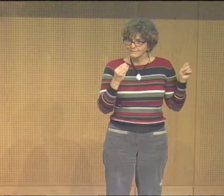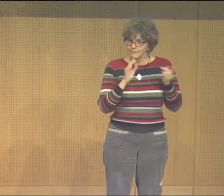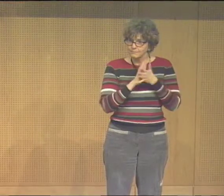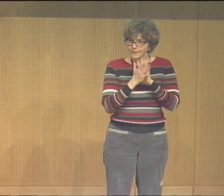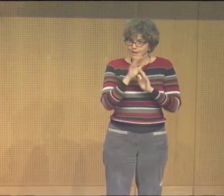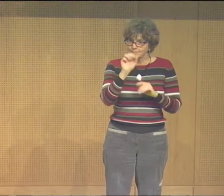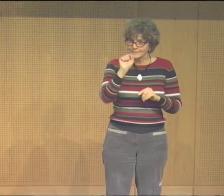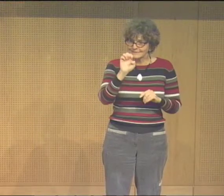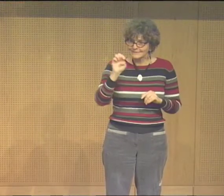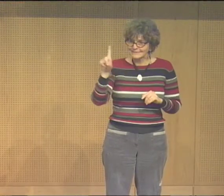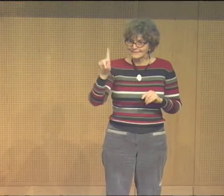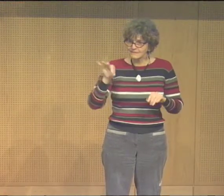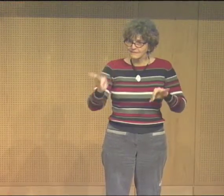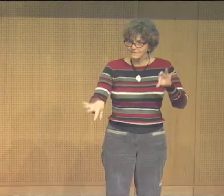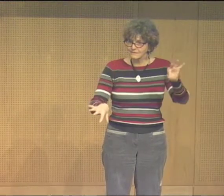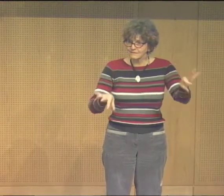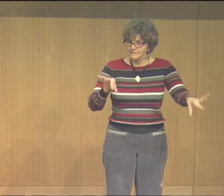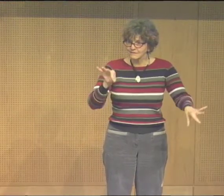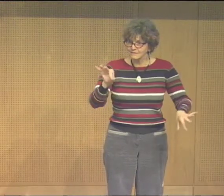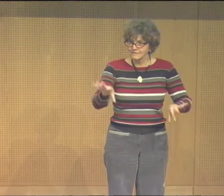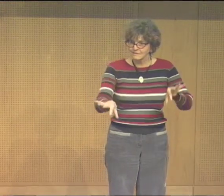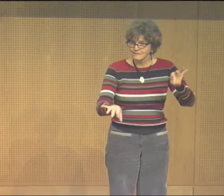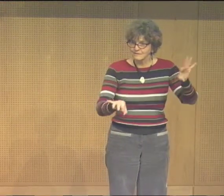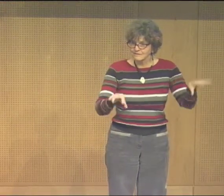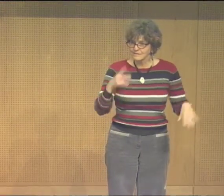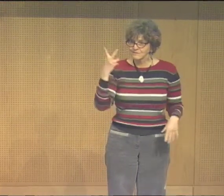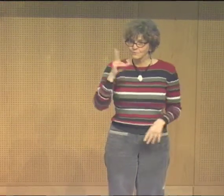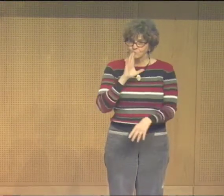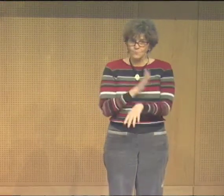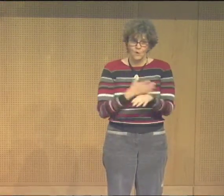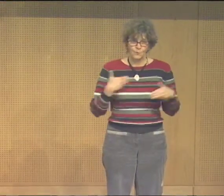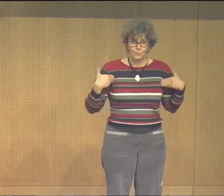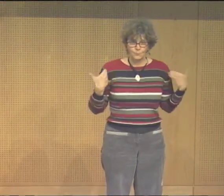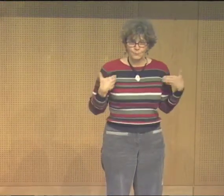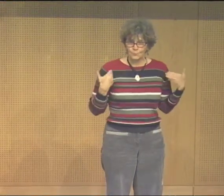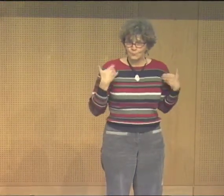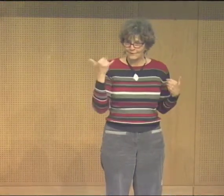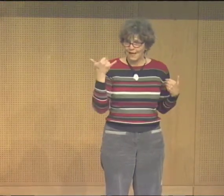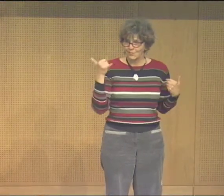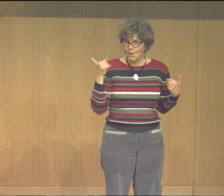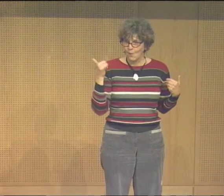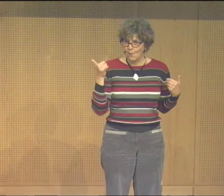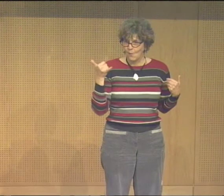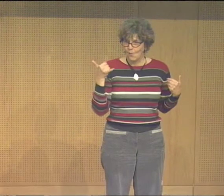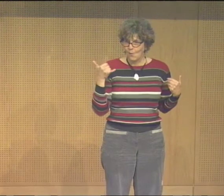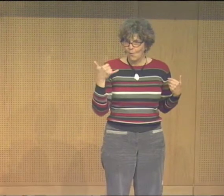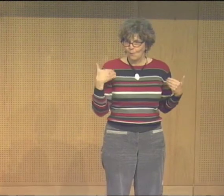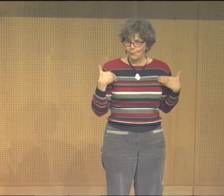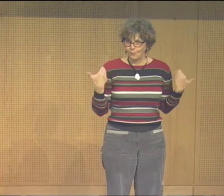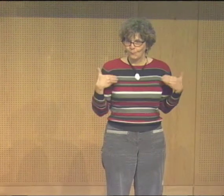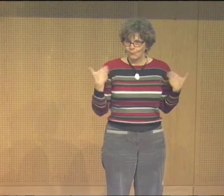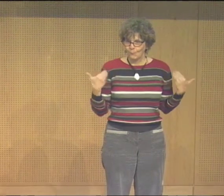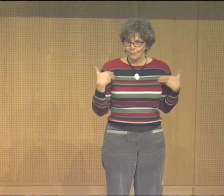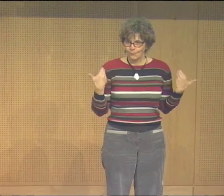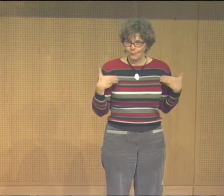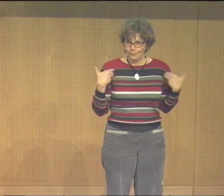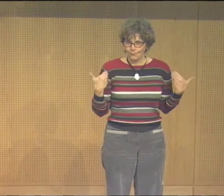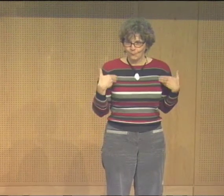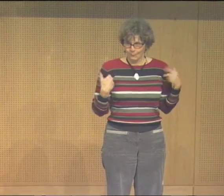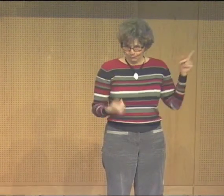What I see is that I have become the seed. I have given birth to my two girls who are